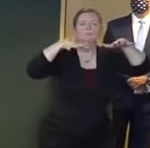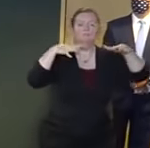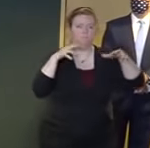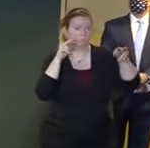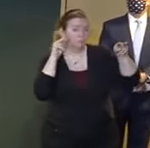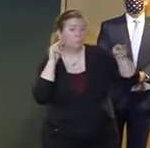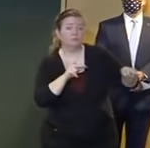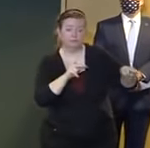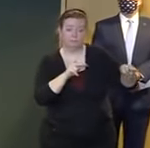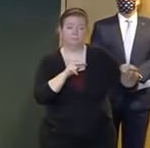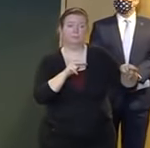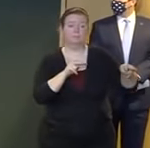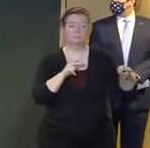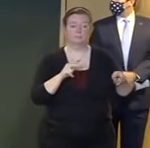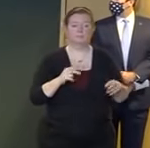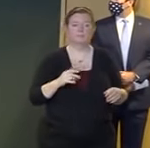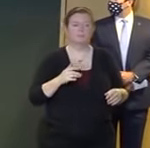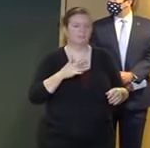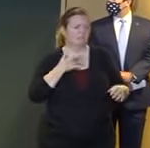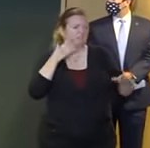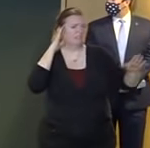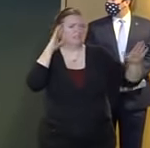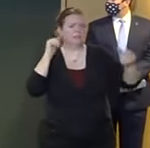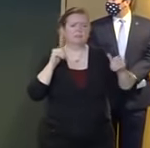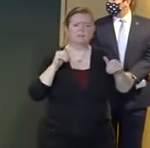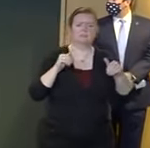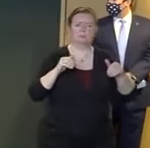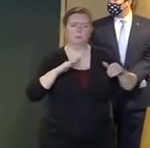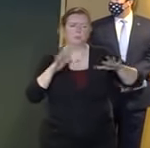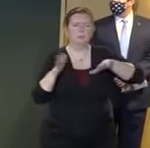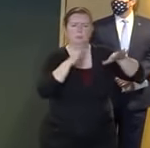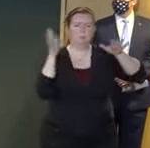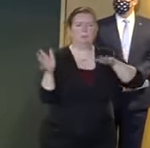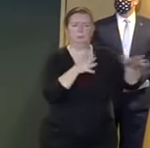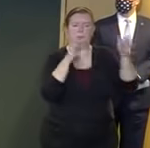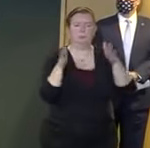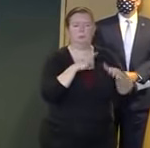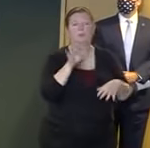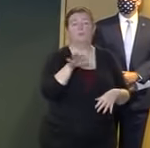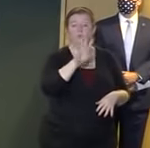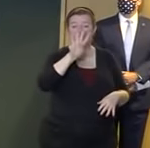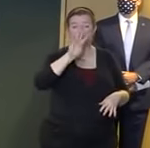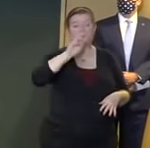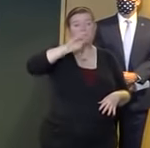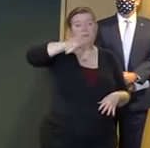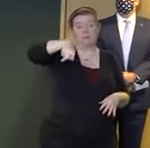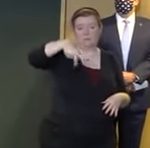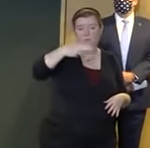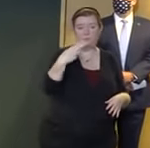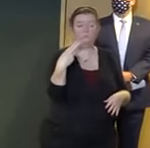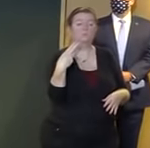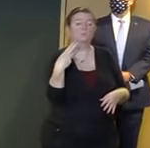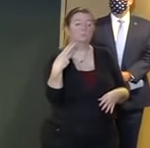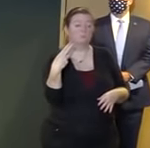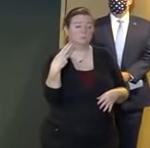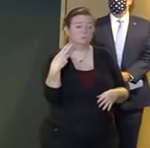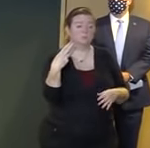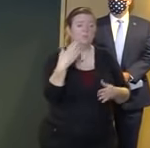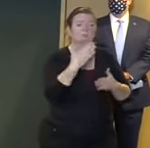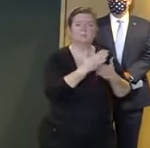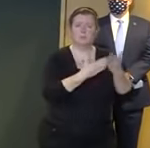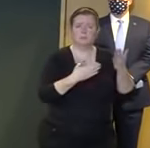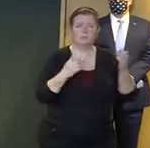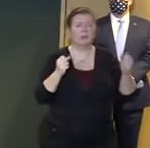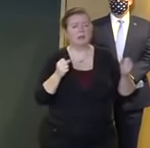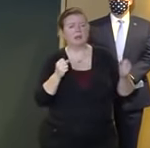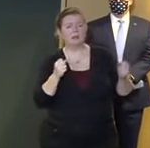expect gusts in excess of 40 miles per hour across most of the state with the potential for even more damaging